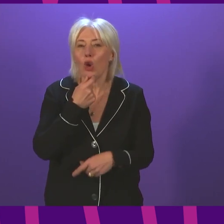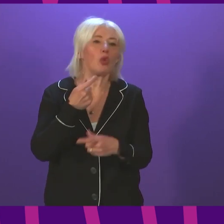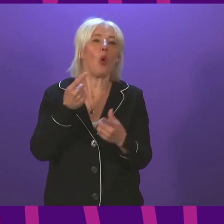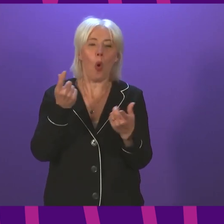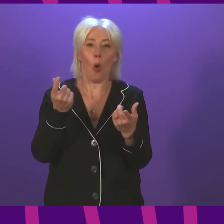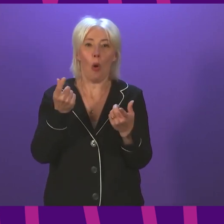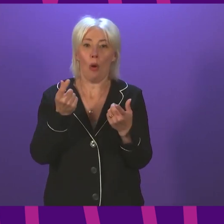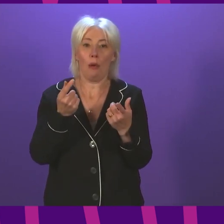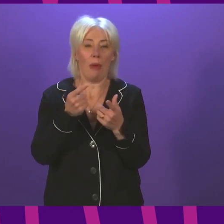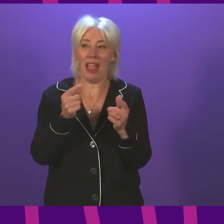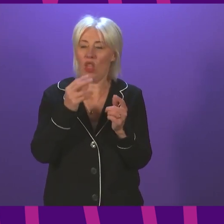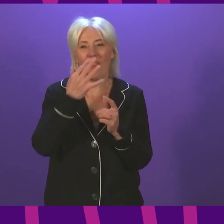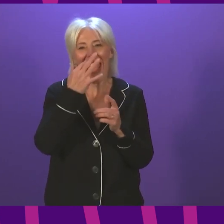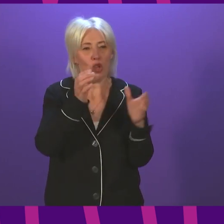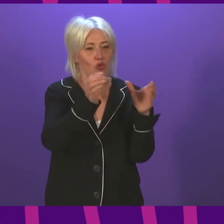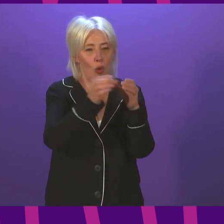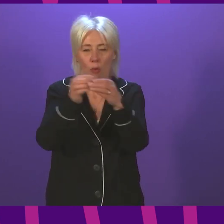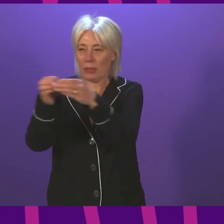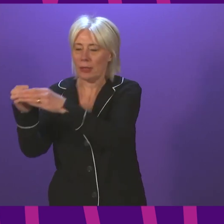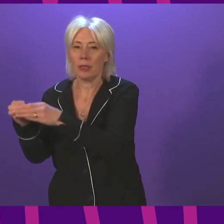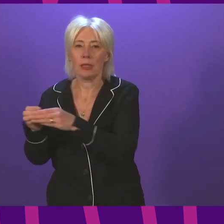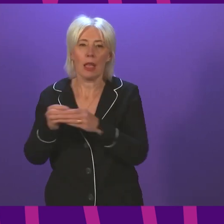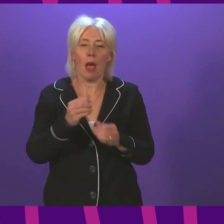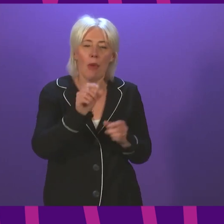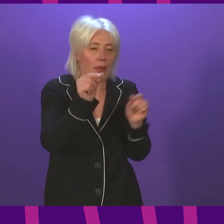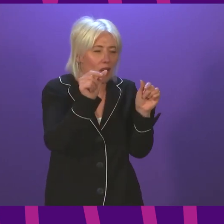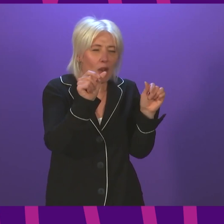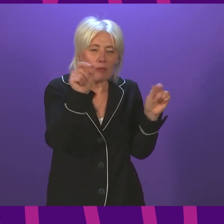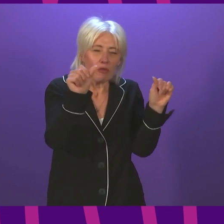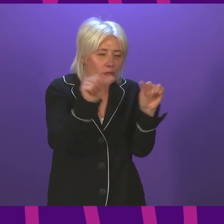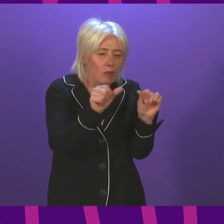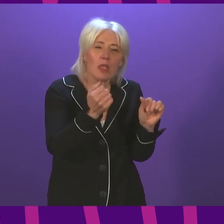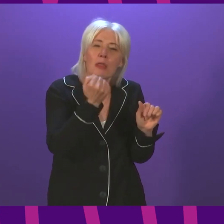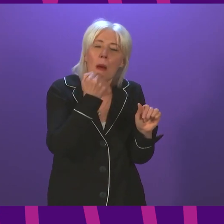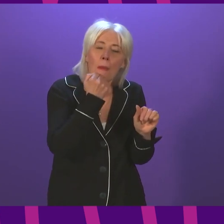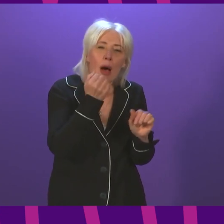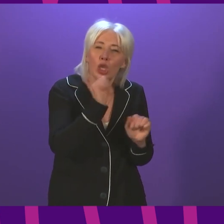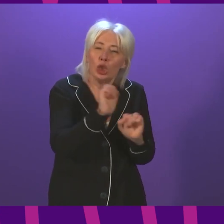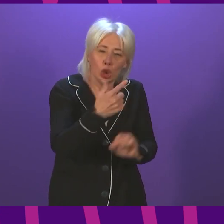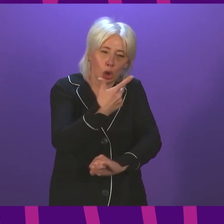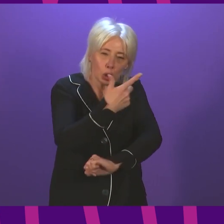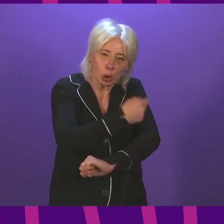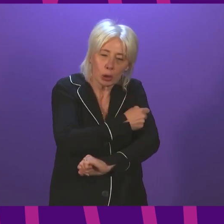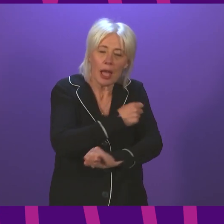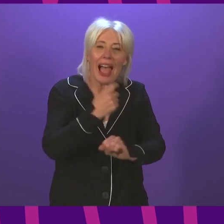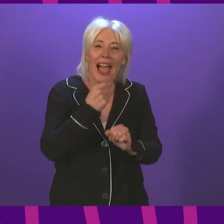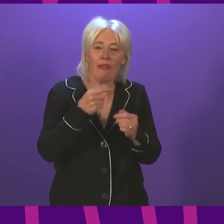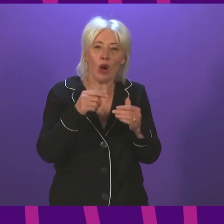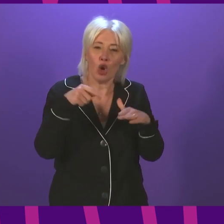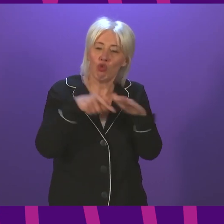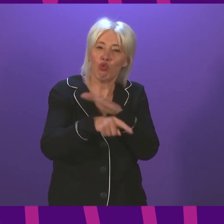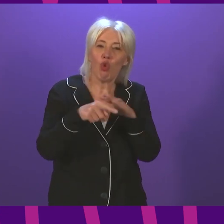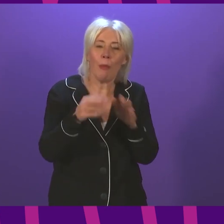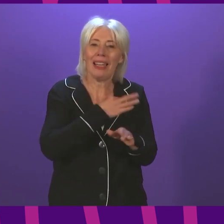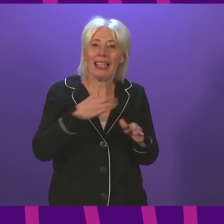we are in many age groups where there are relatively small numbers of people who are not yet vaccinated, drop-in clinics open all day